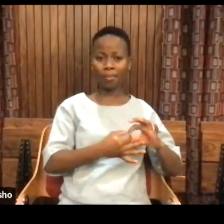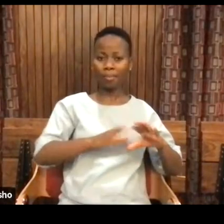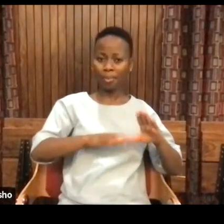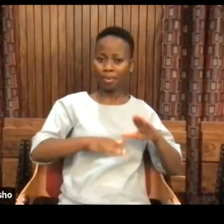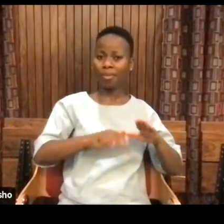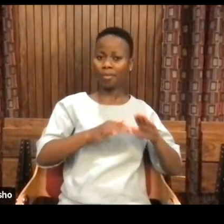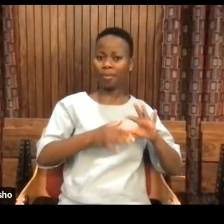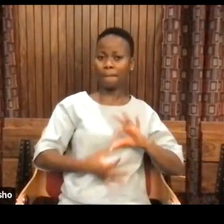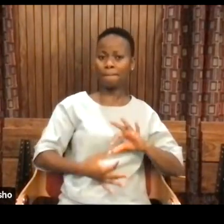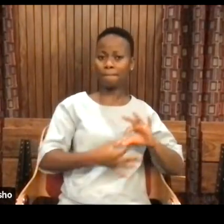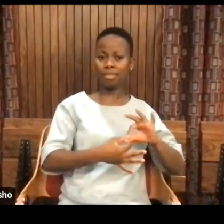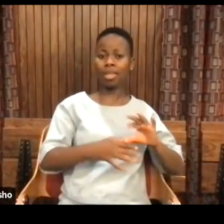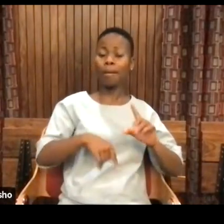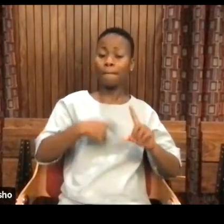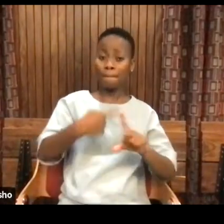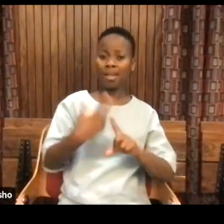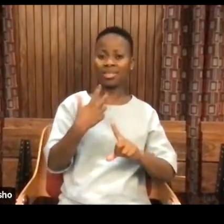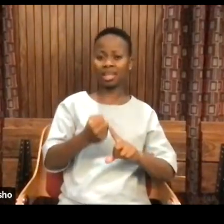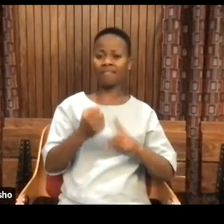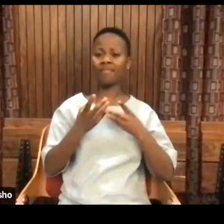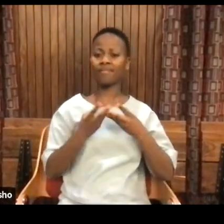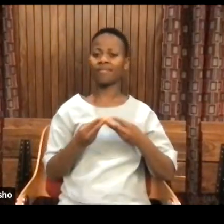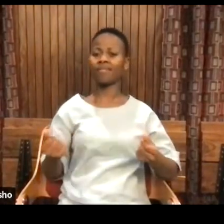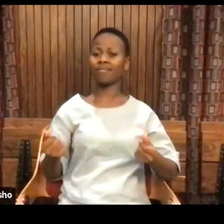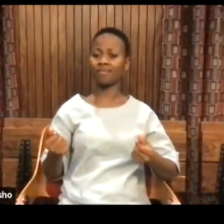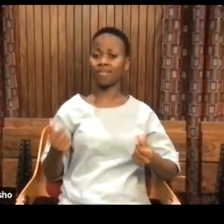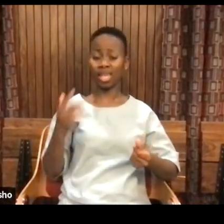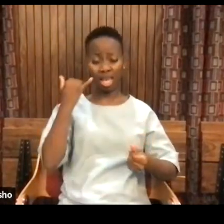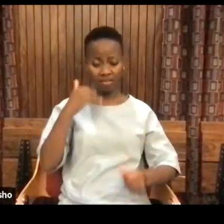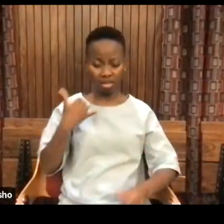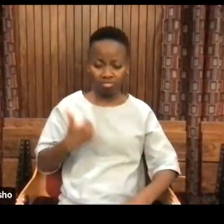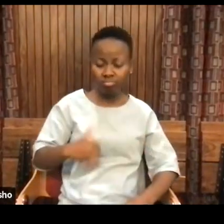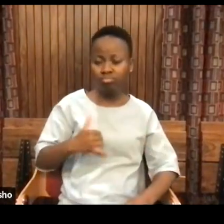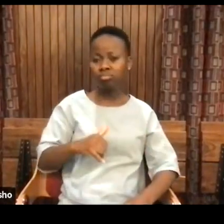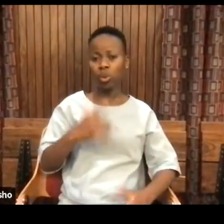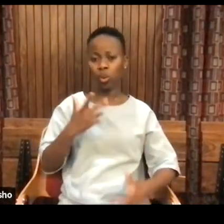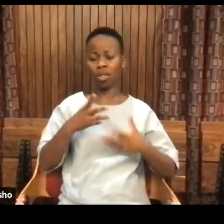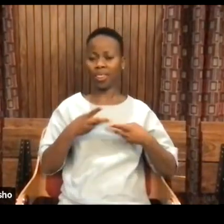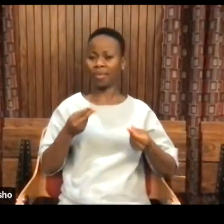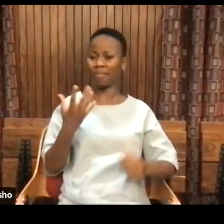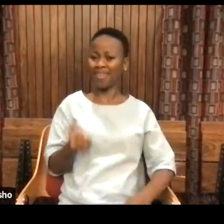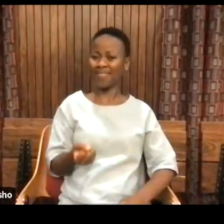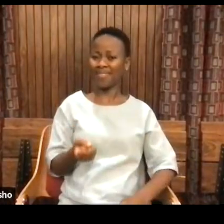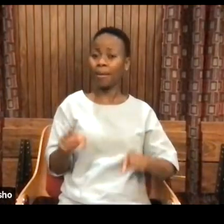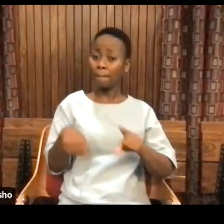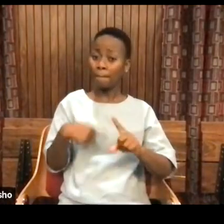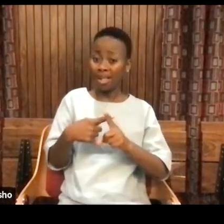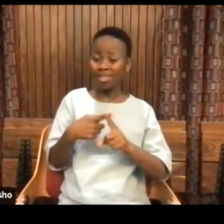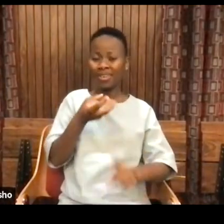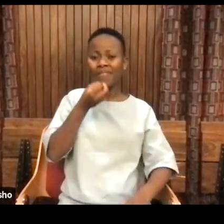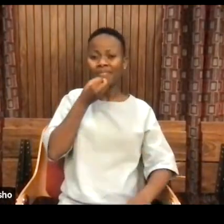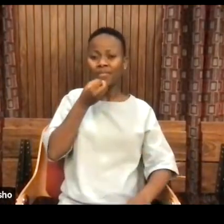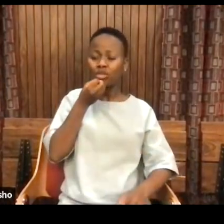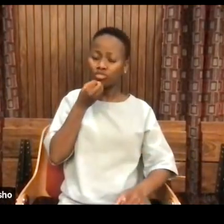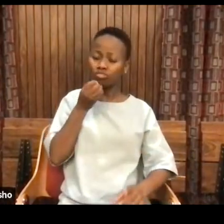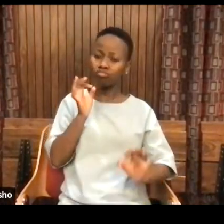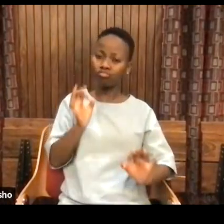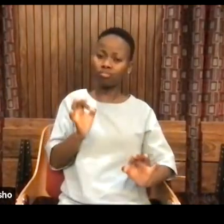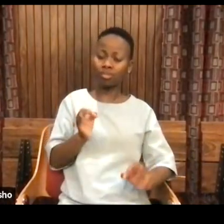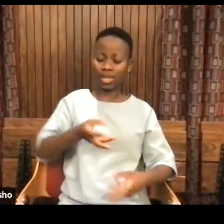but it gives you central heating. It gives you good food. The wound is powerful.